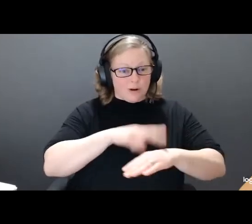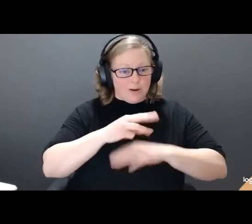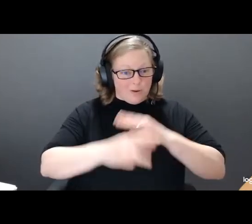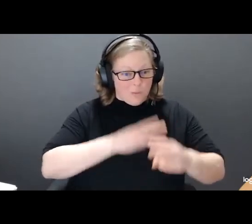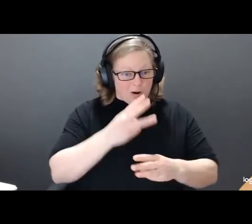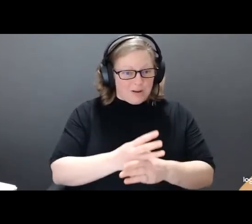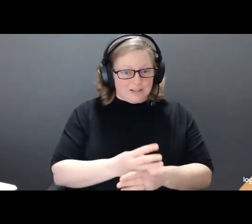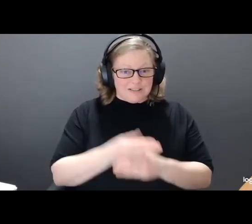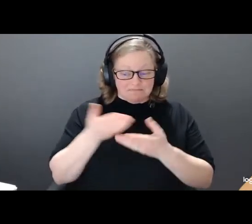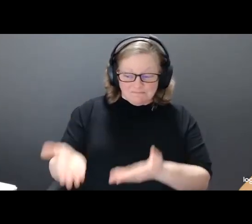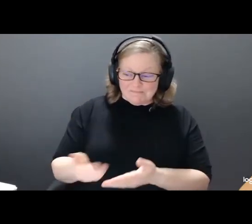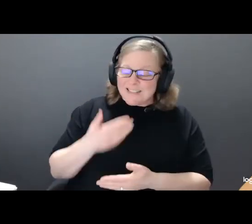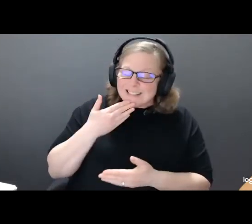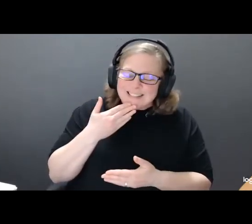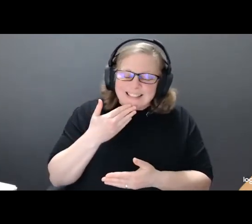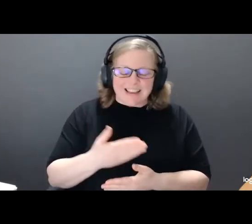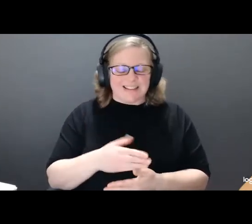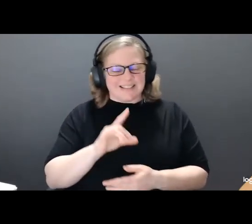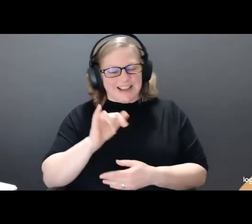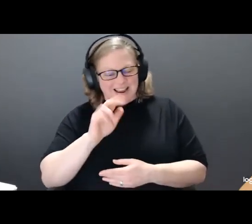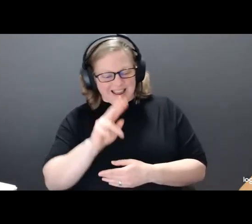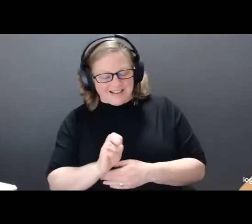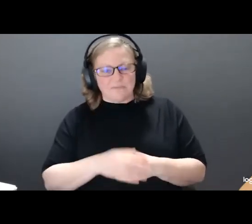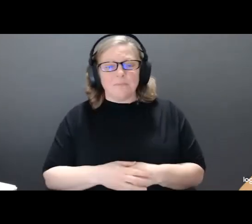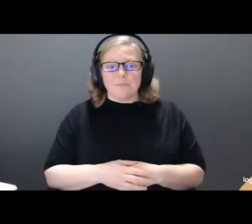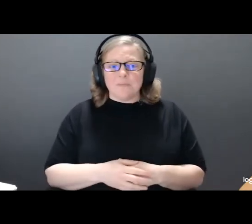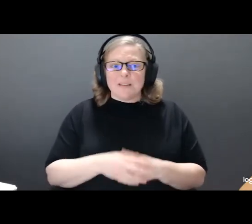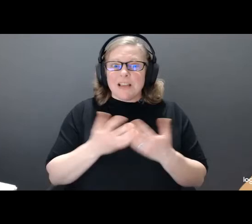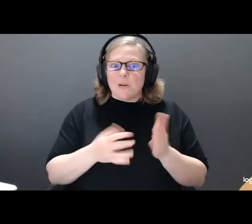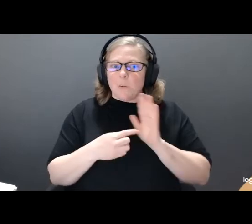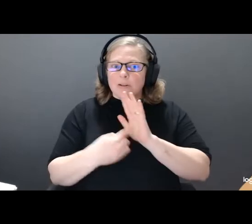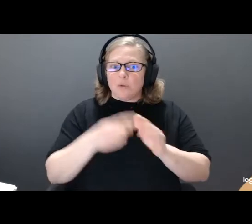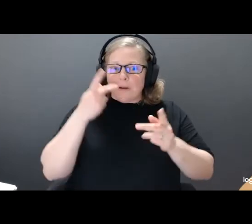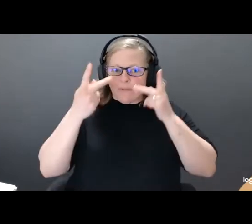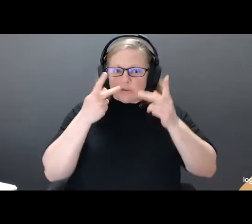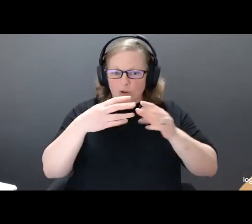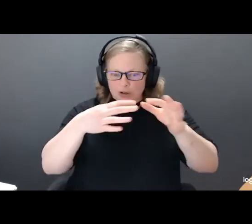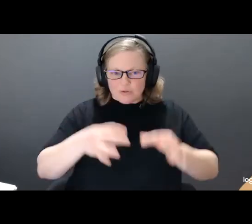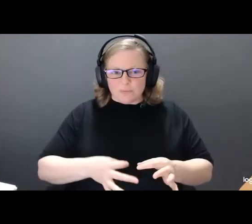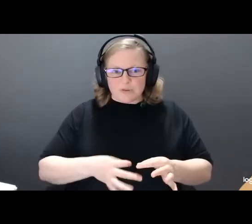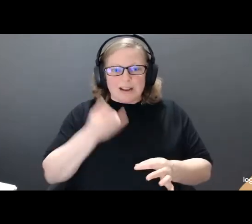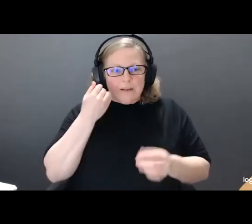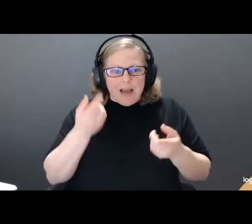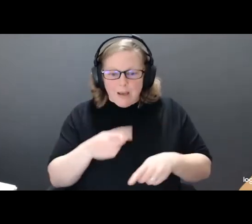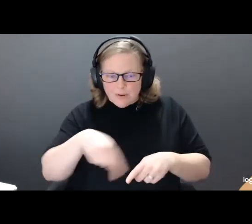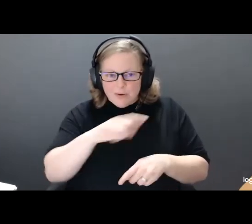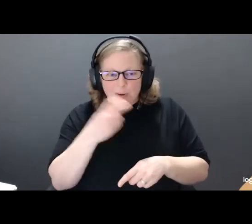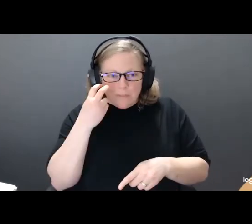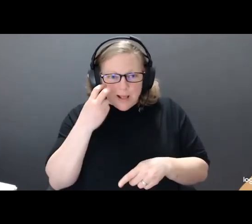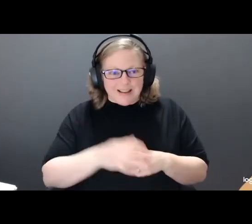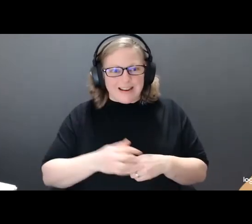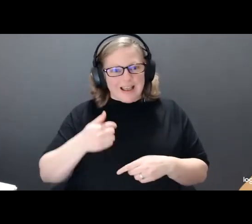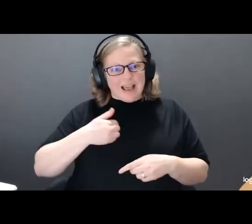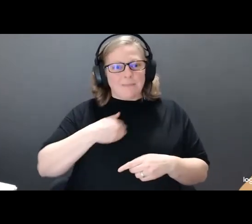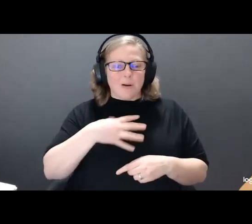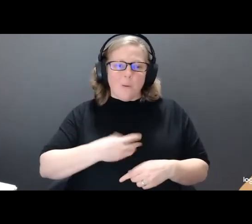I just want to offer first a visual description in case anyone is vision impaired. I'm a white woman in my mid-50s. I have shaggy,